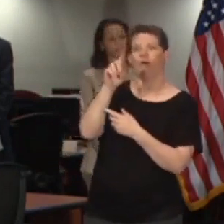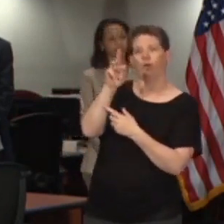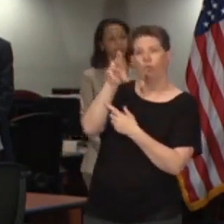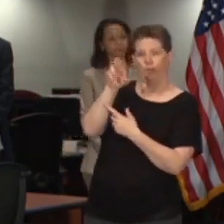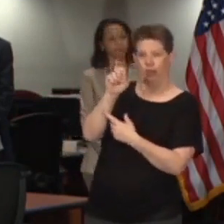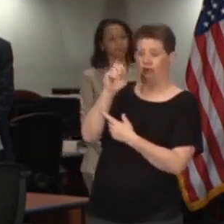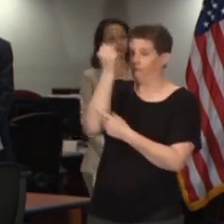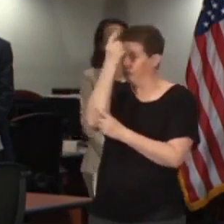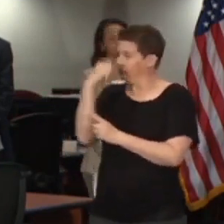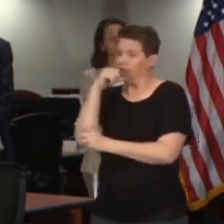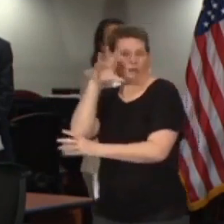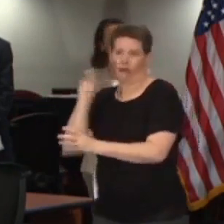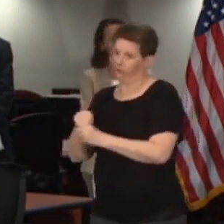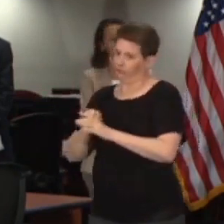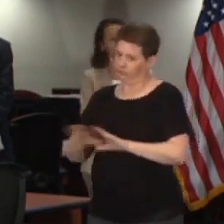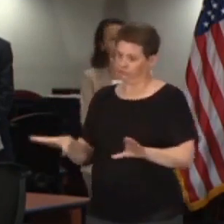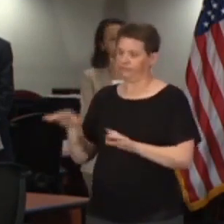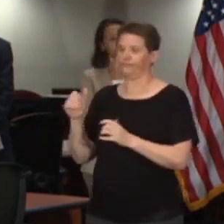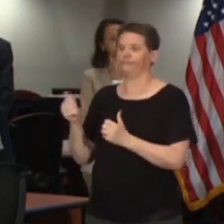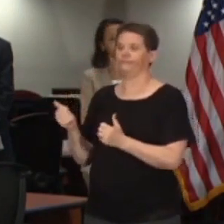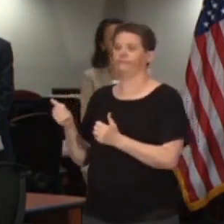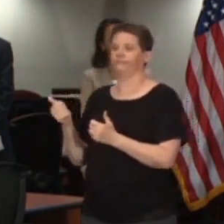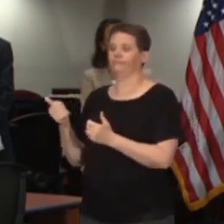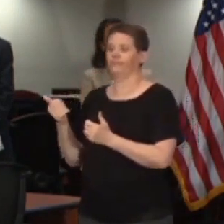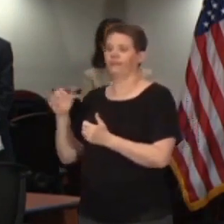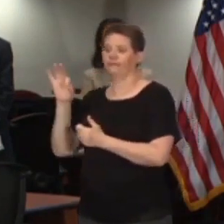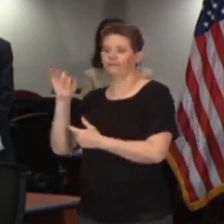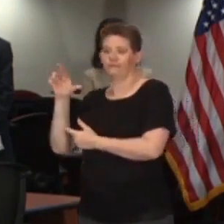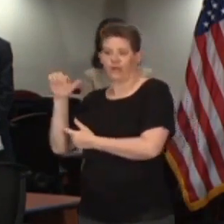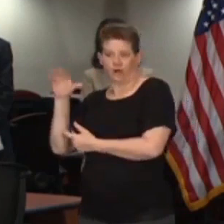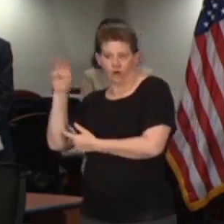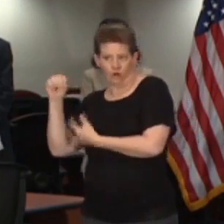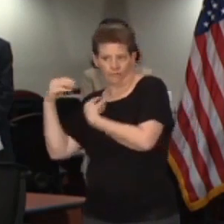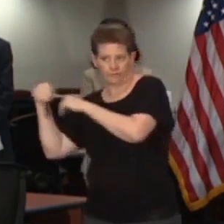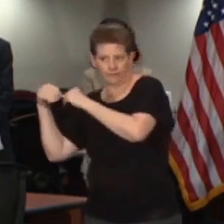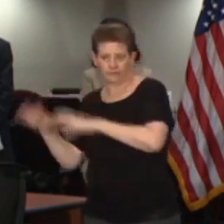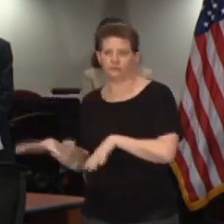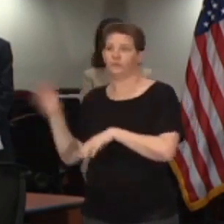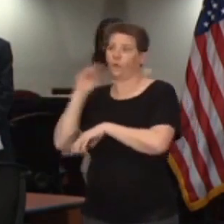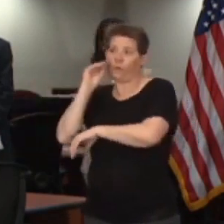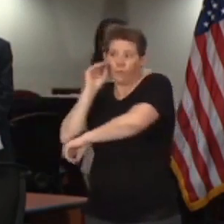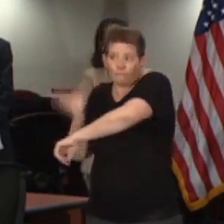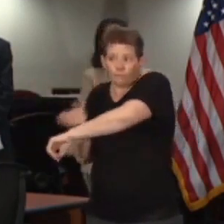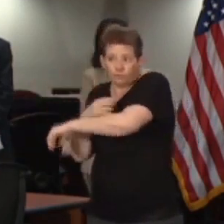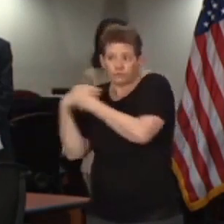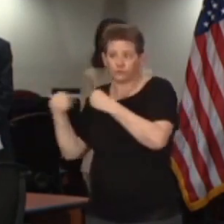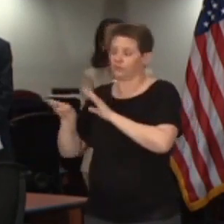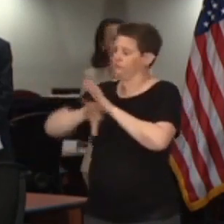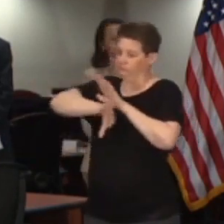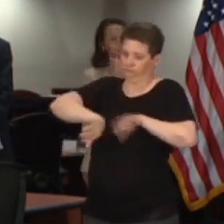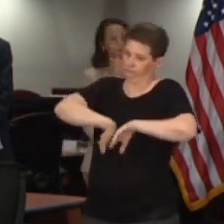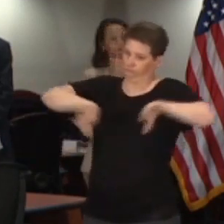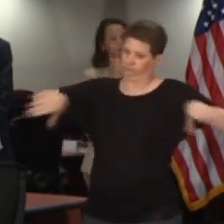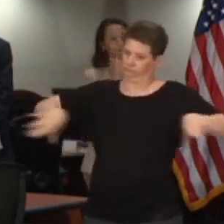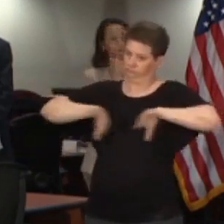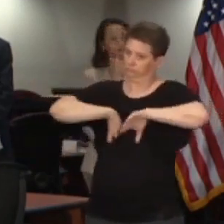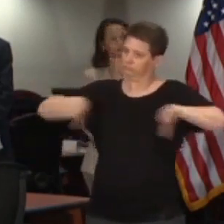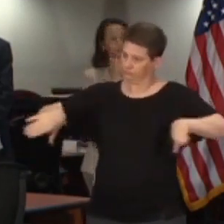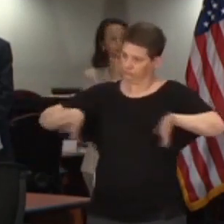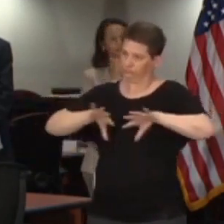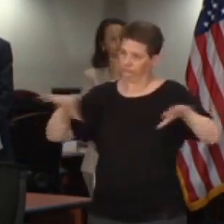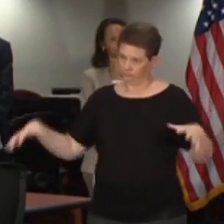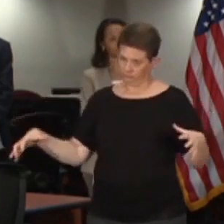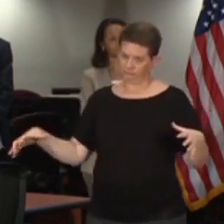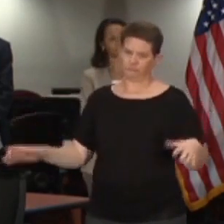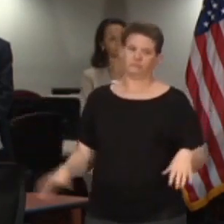are not included. Hardware stores, firearm retailers, and home improvement stores are not included in this order.